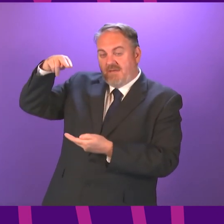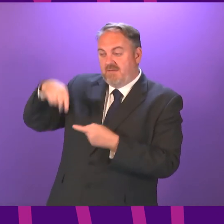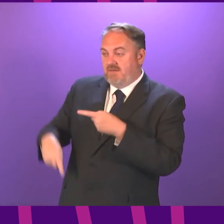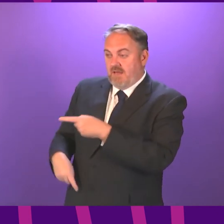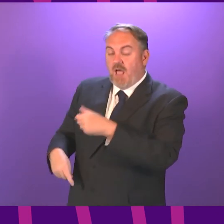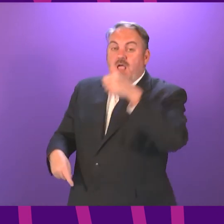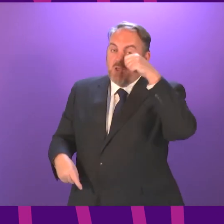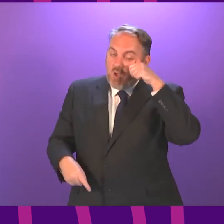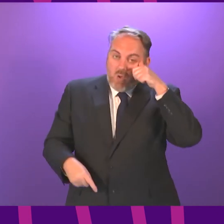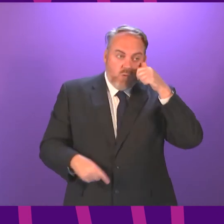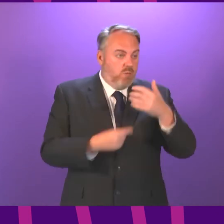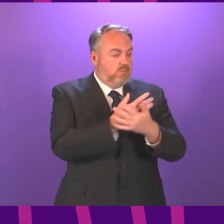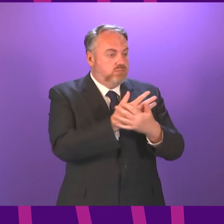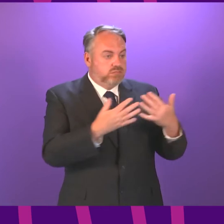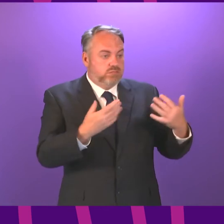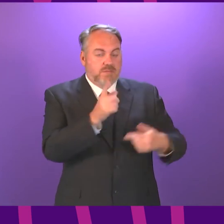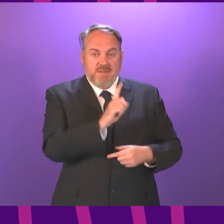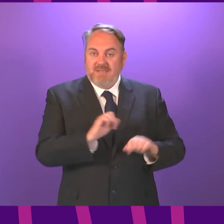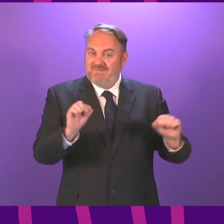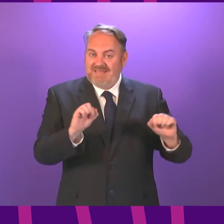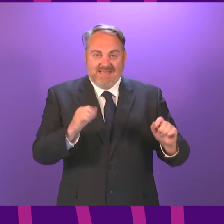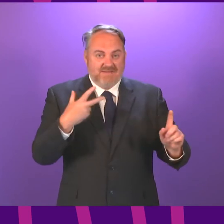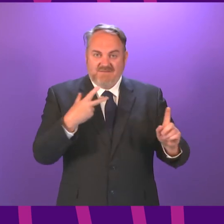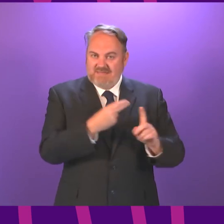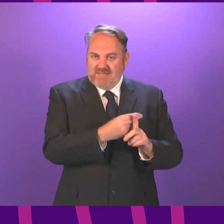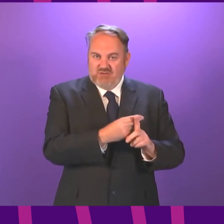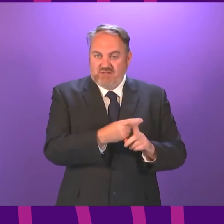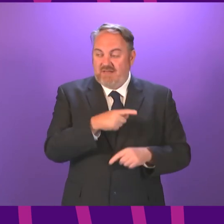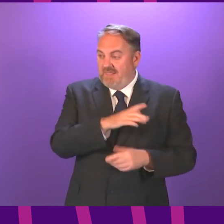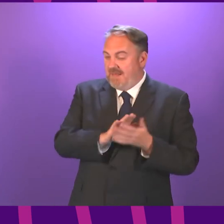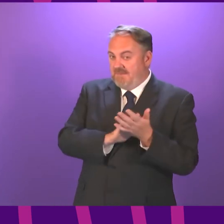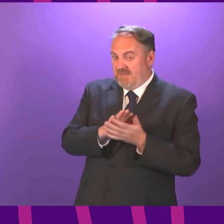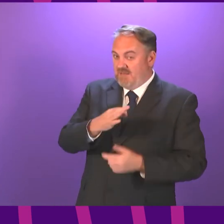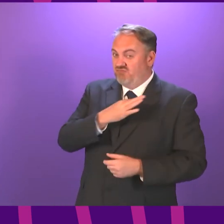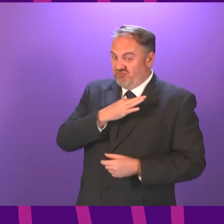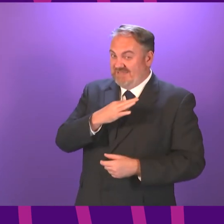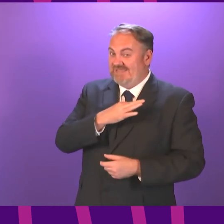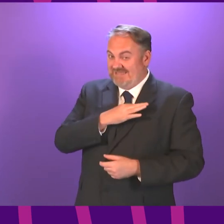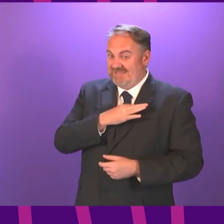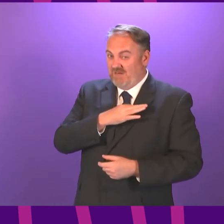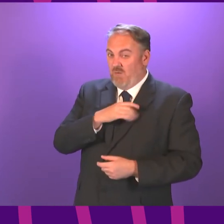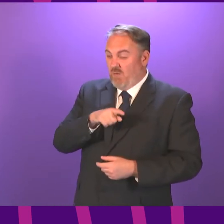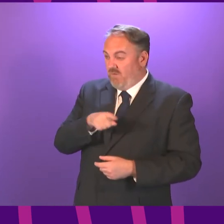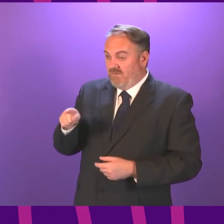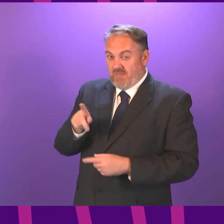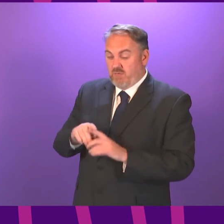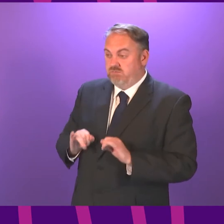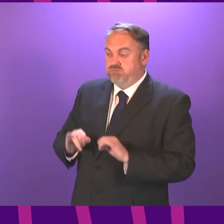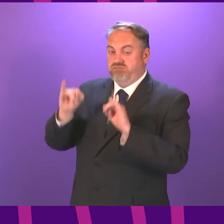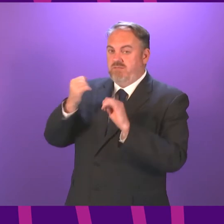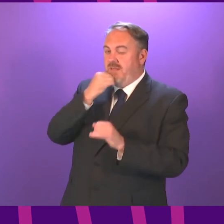the population not fully vaccinated, rising cases could lead to a significant burden of illness,